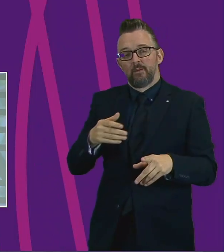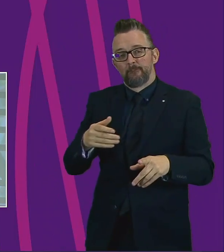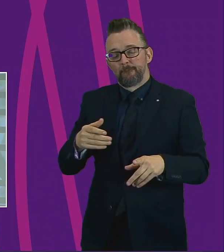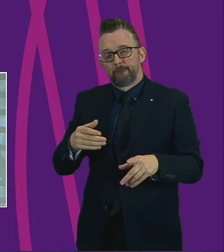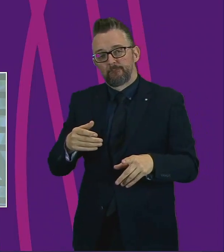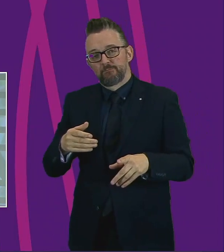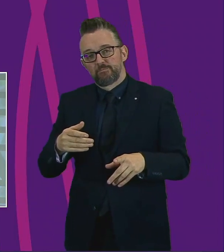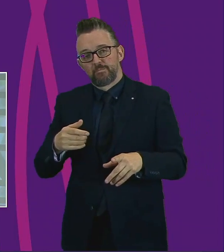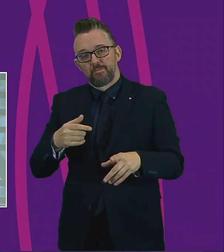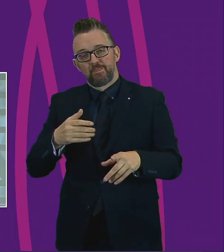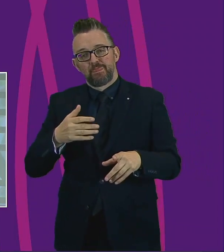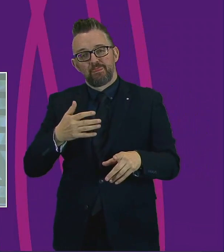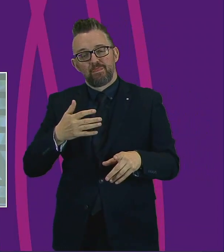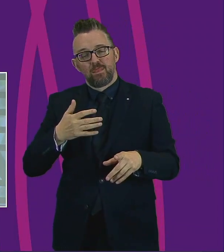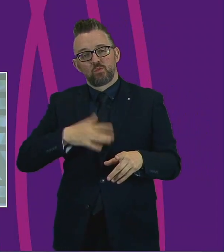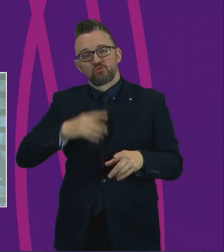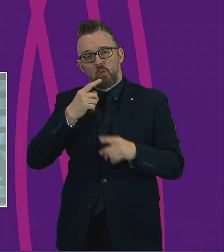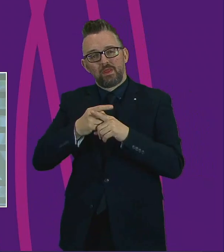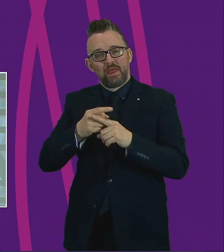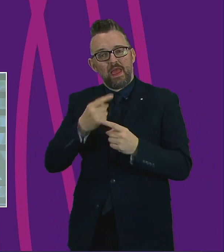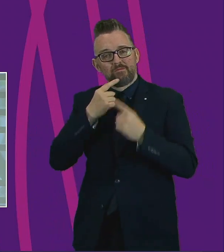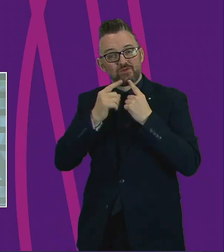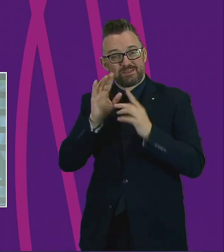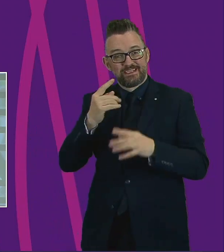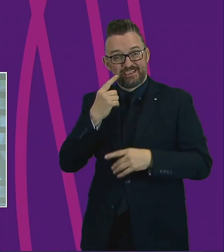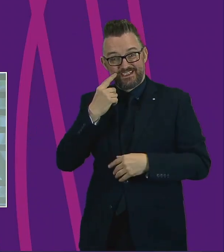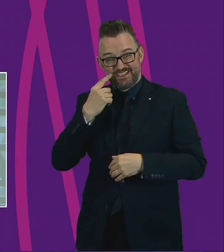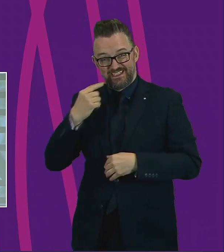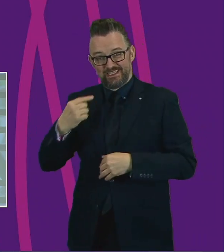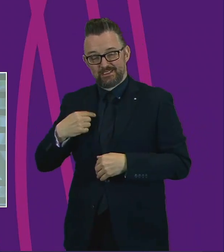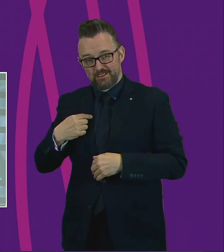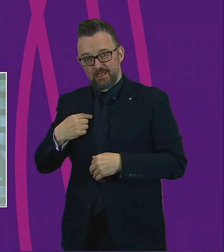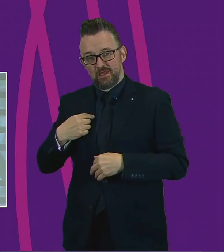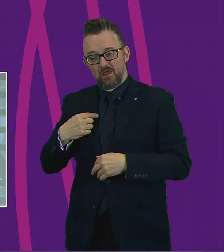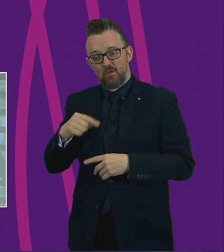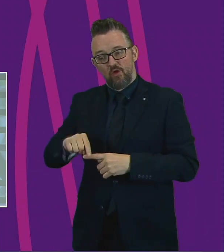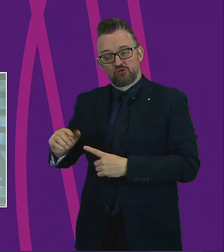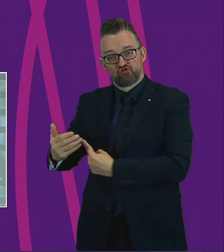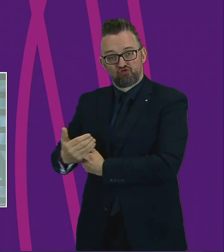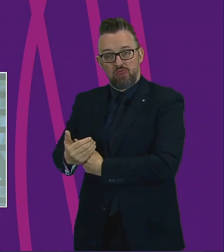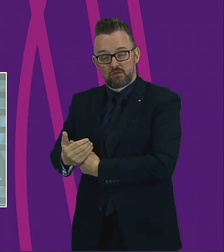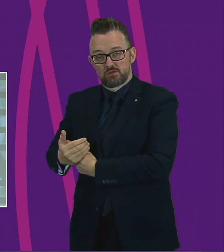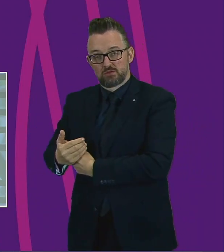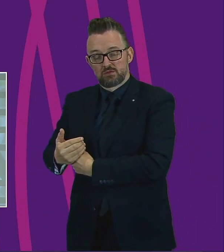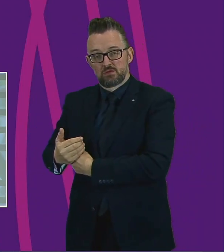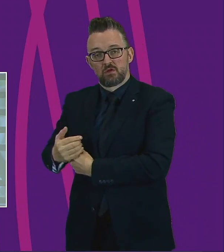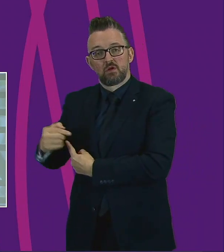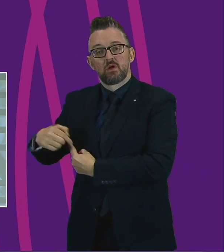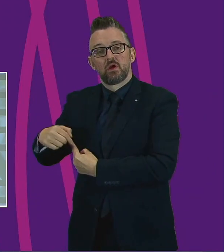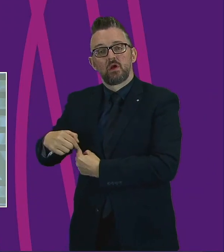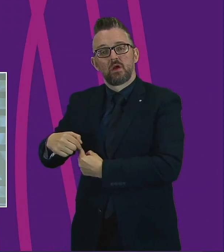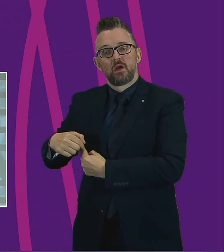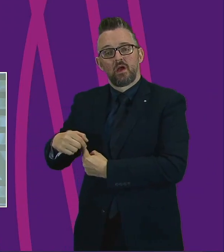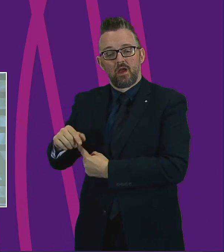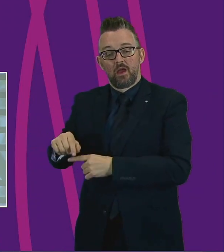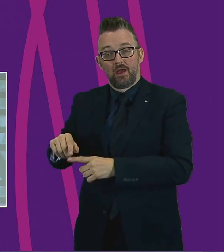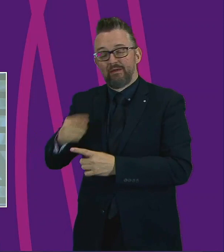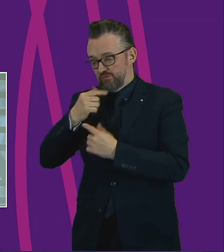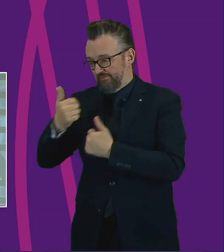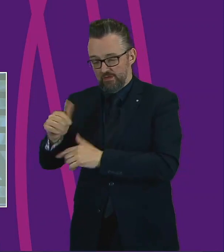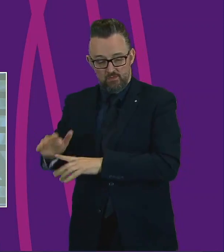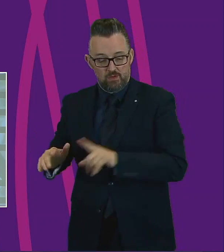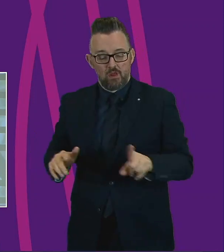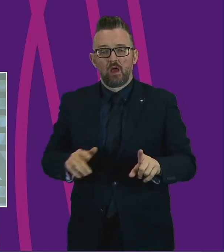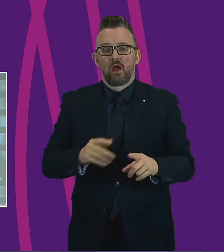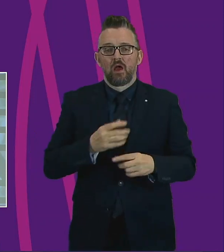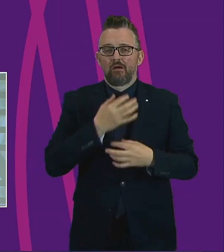information that was made available yesterday in clarification for the shielding group, with regard to this vulnerable group, what is the